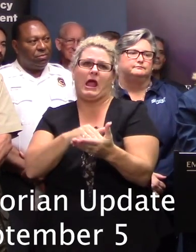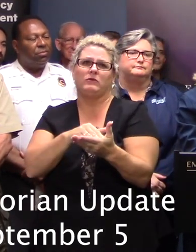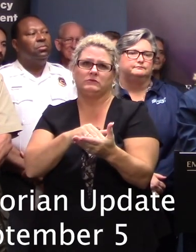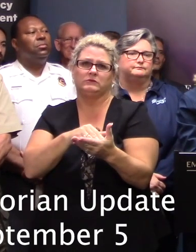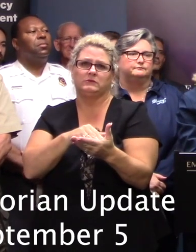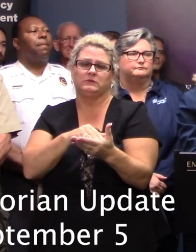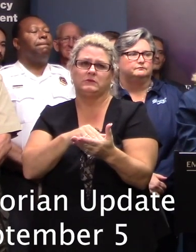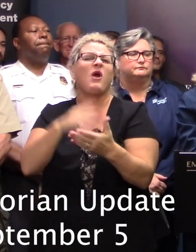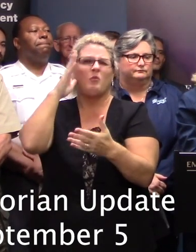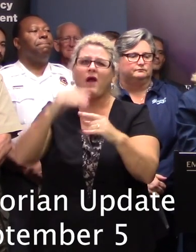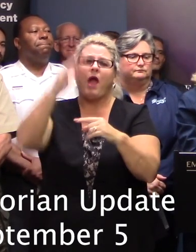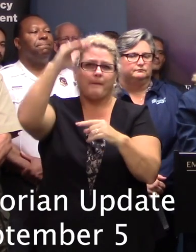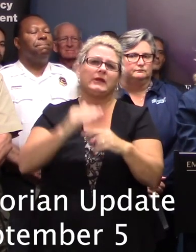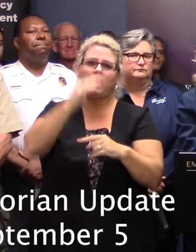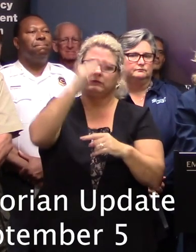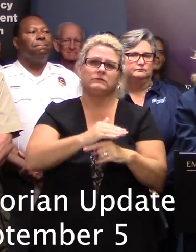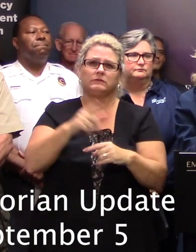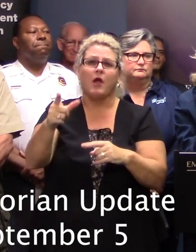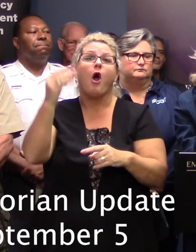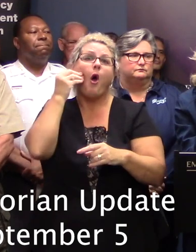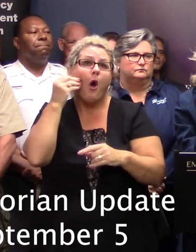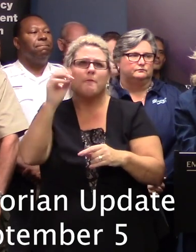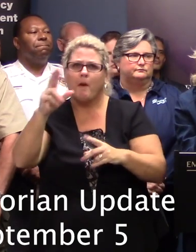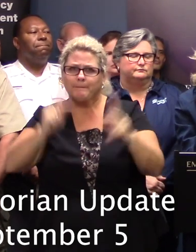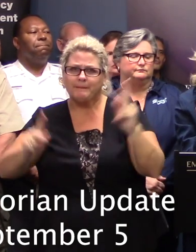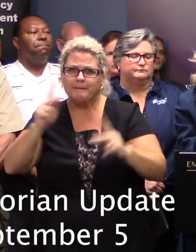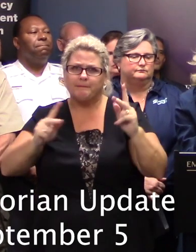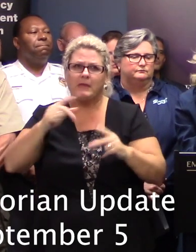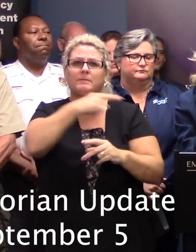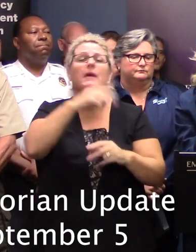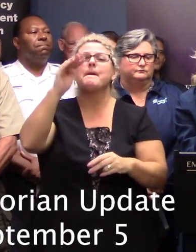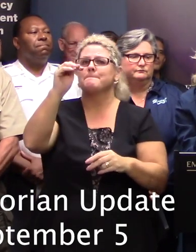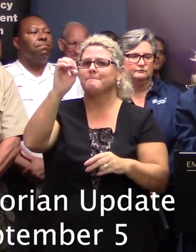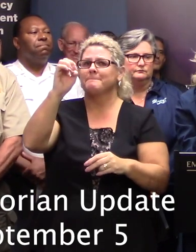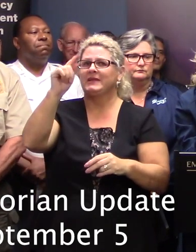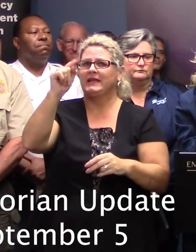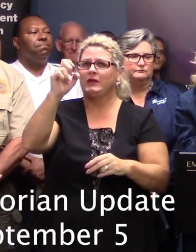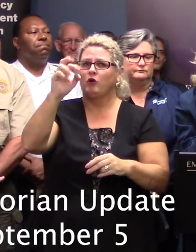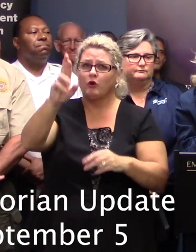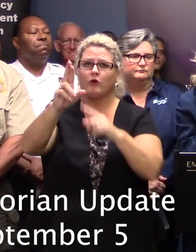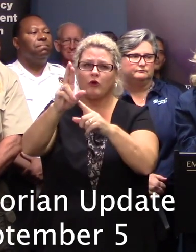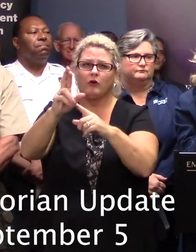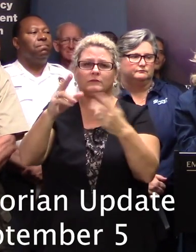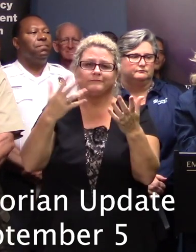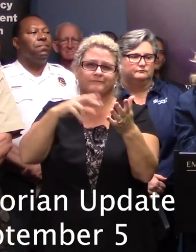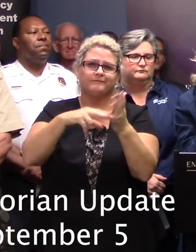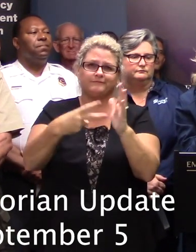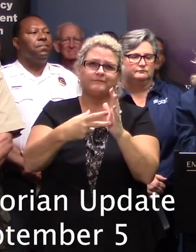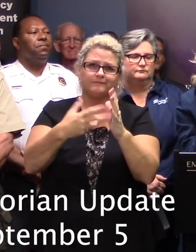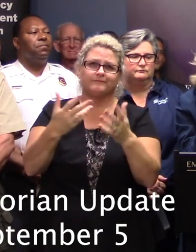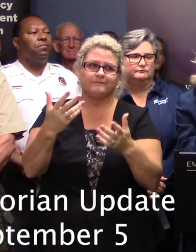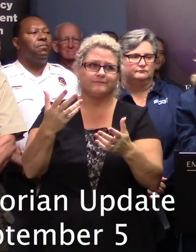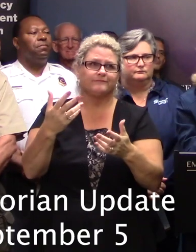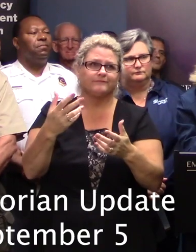That number will fluctuate. And those are people or homes? Those are meters so you can presume I believe